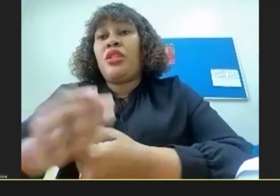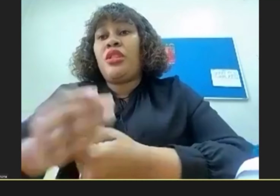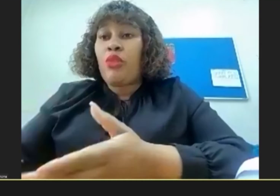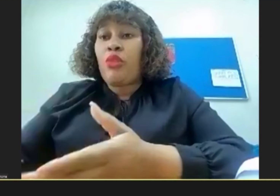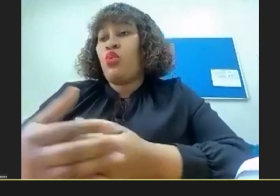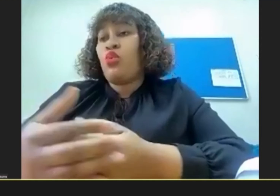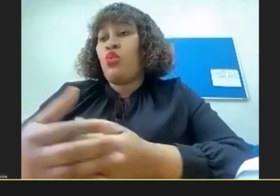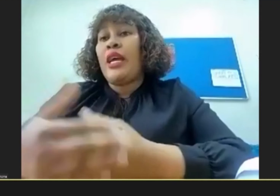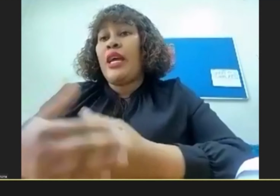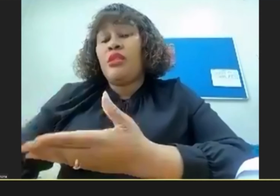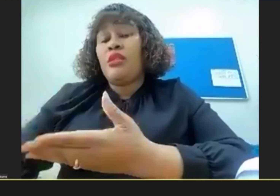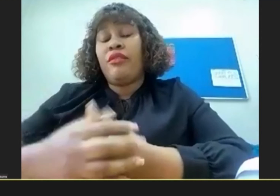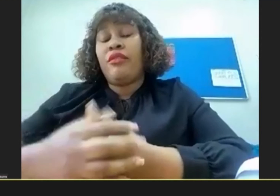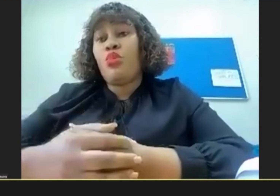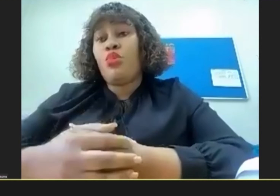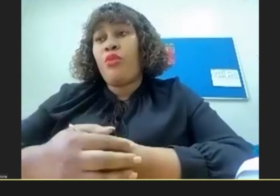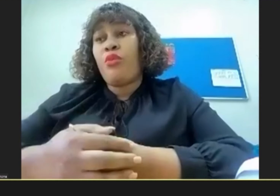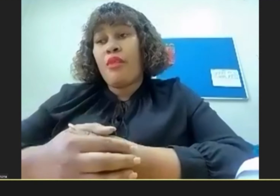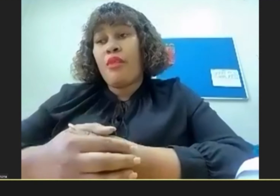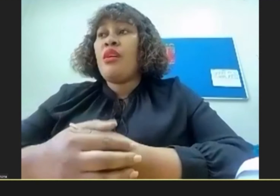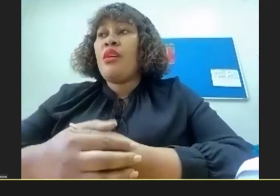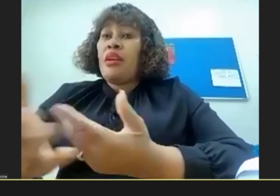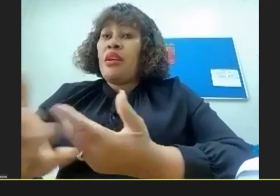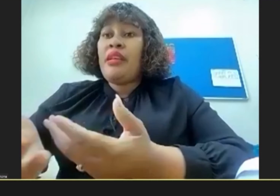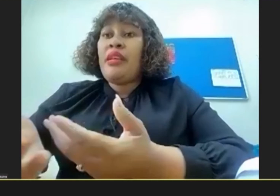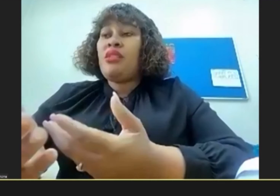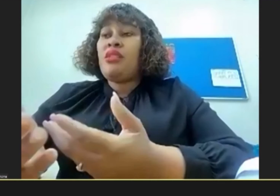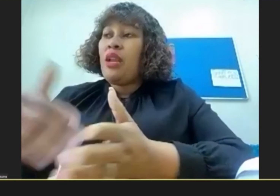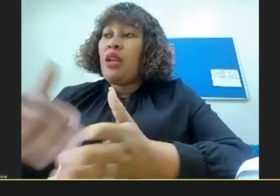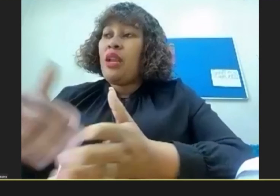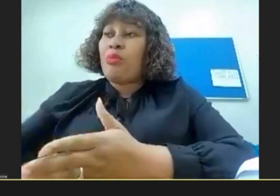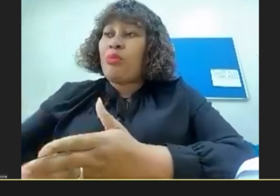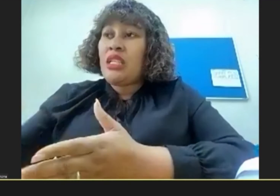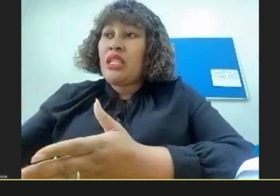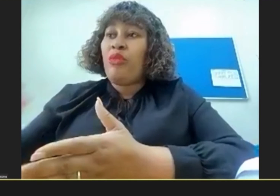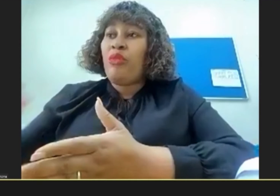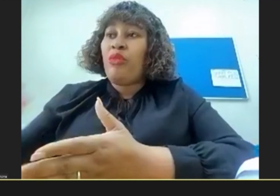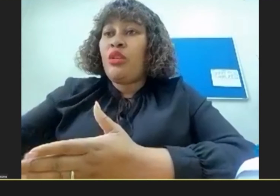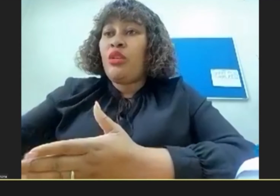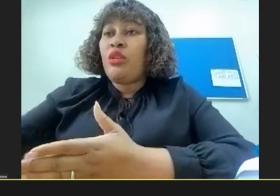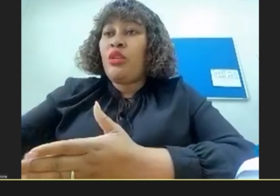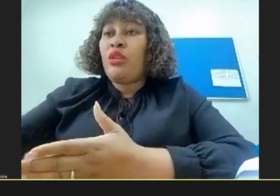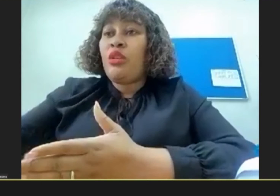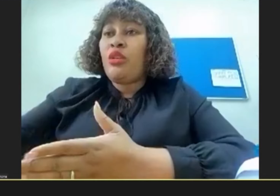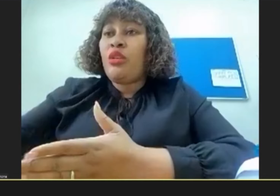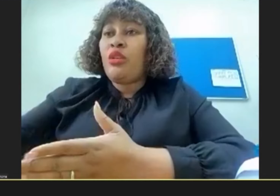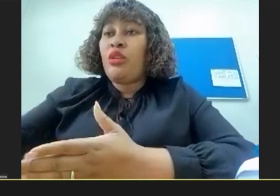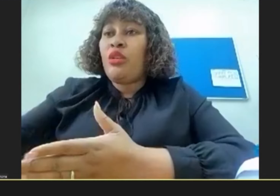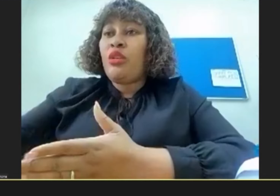Language School I did my level 2A with them And while I was busy Before I could finish that one I